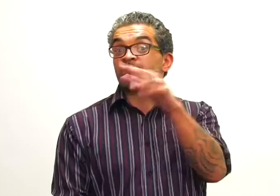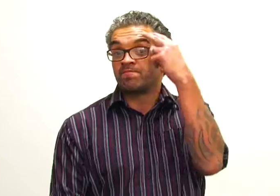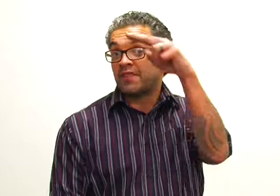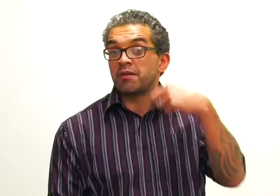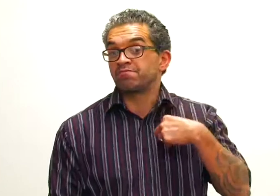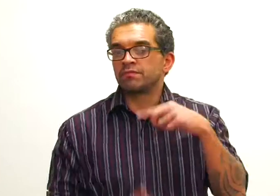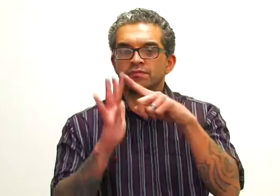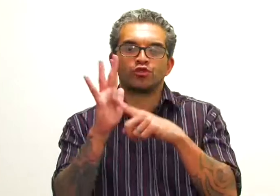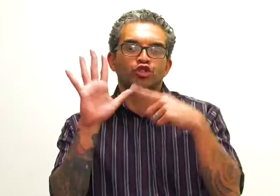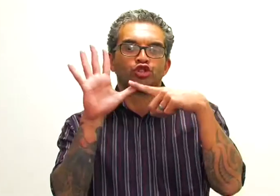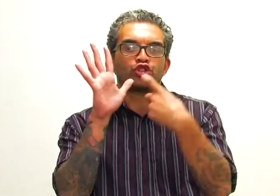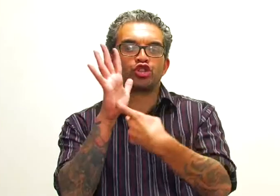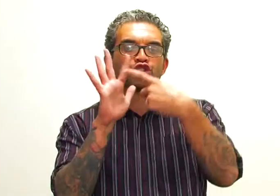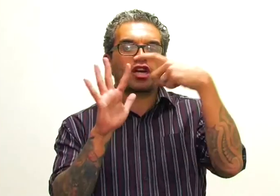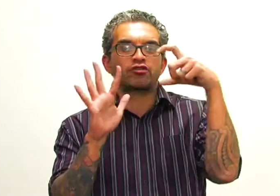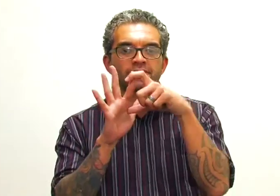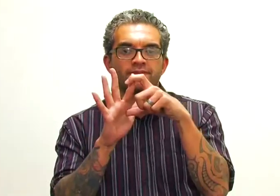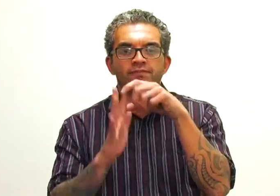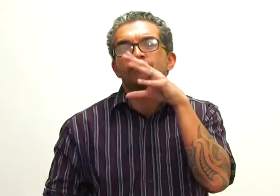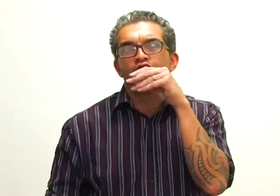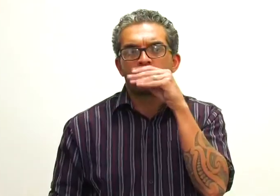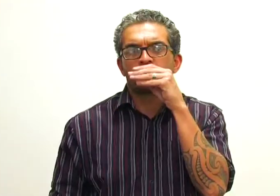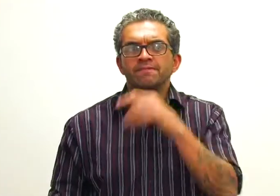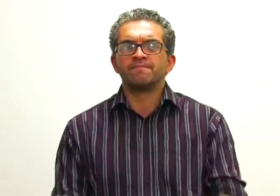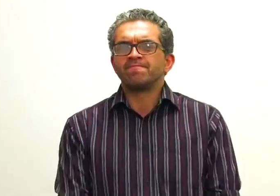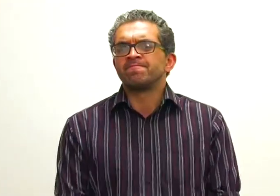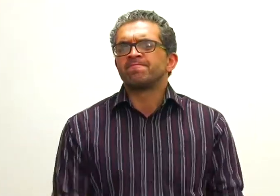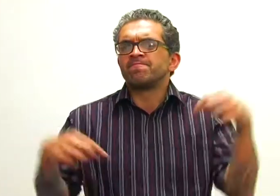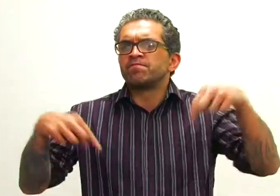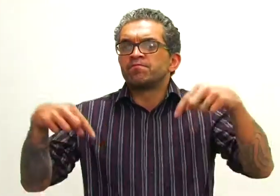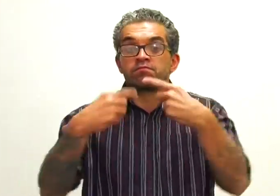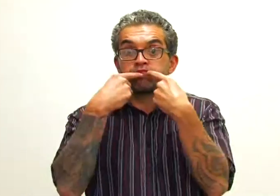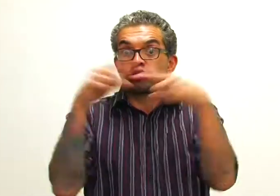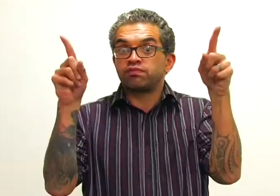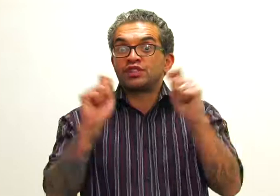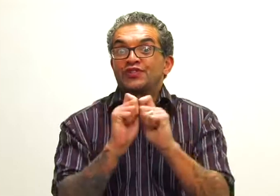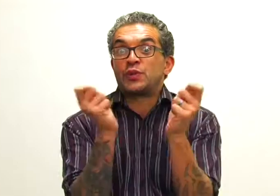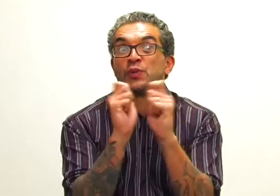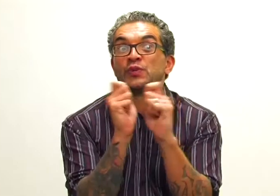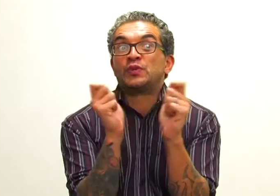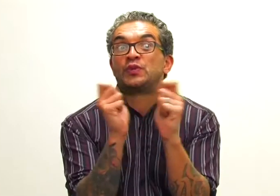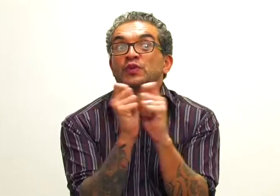Hello, my name is Jared. This is my name sign. Today I'm going to give you some news.